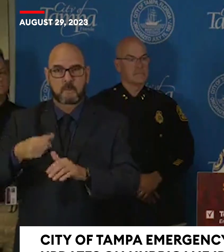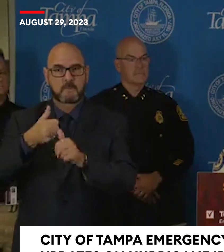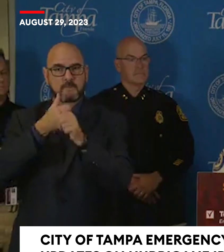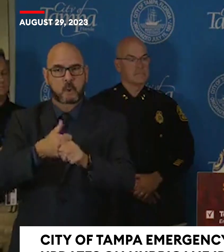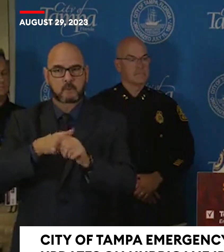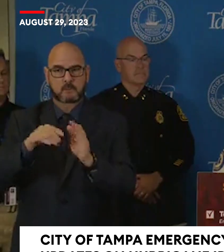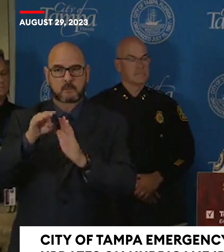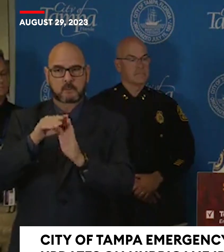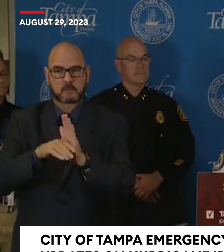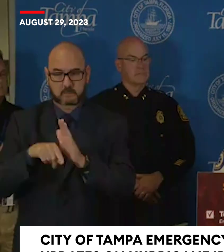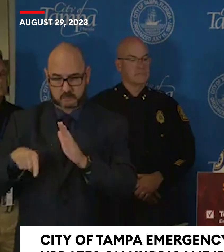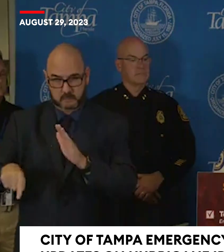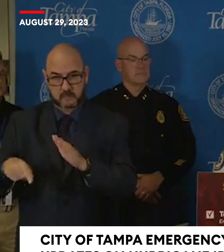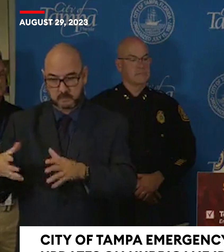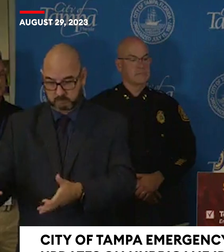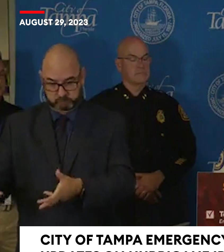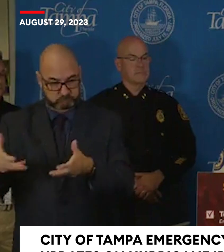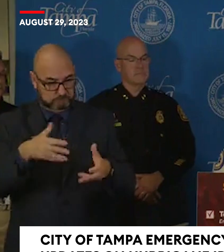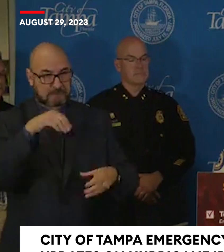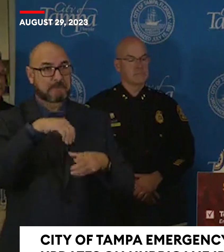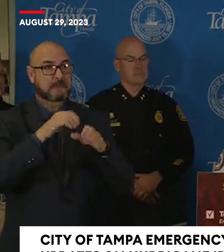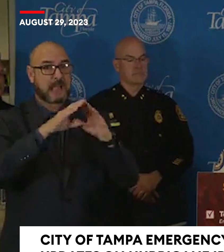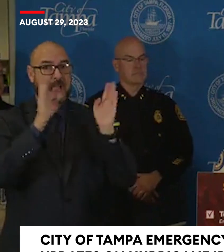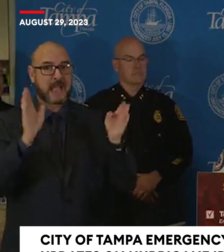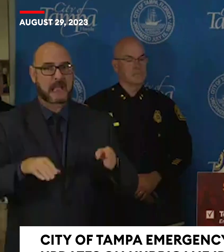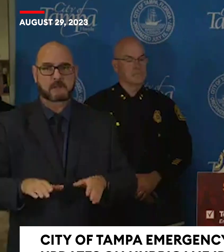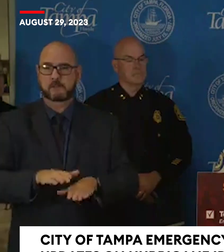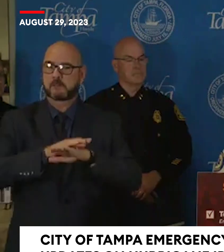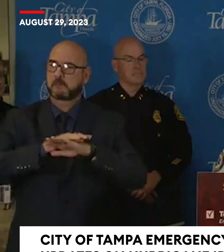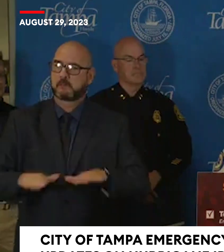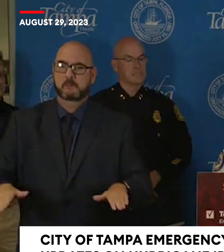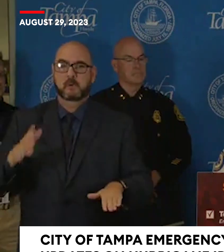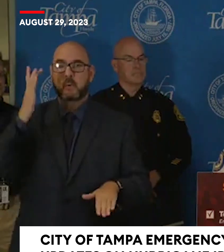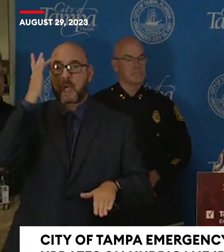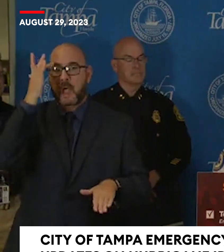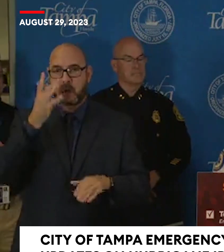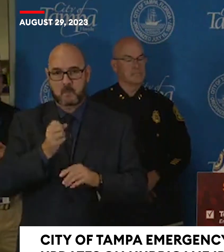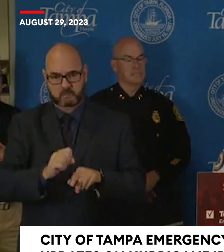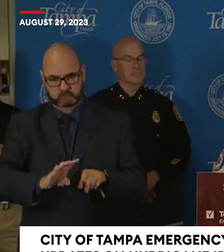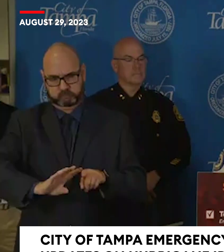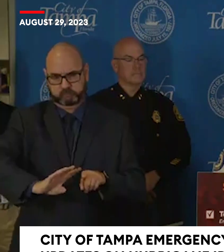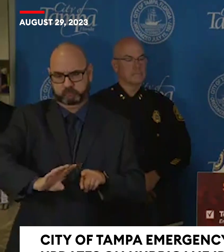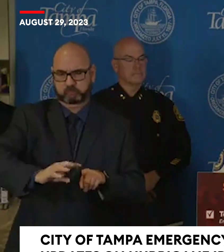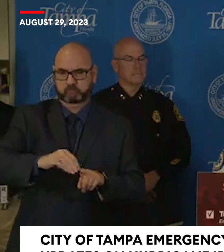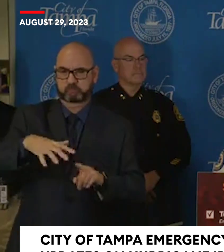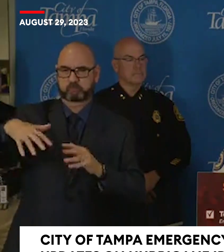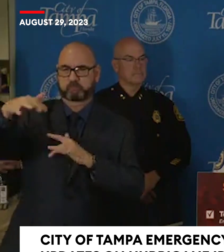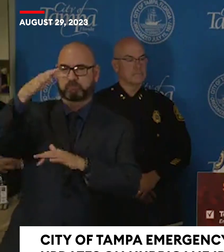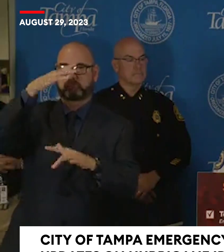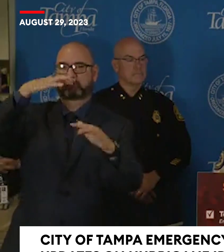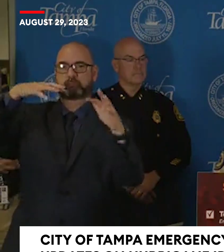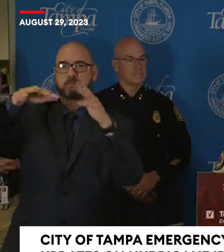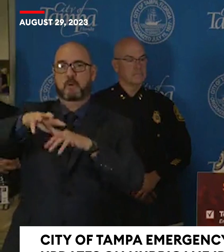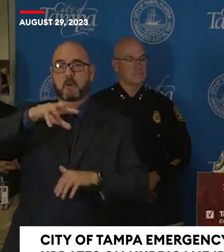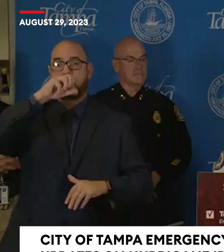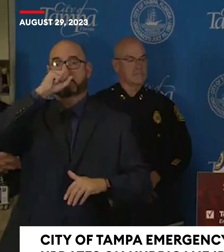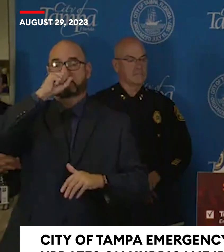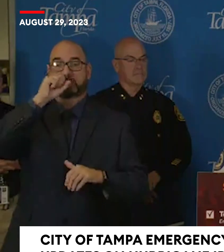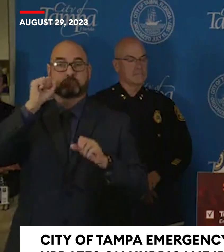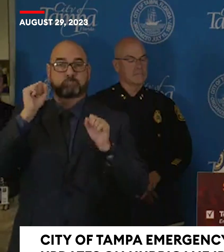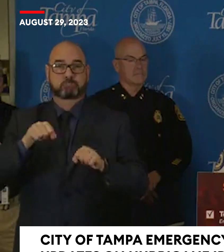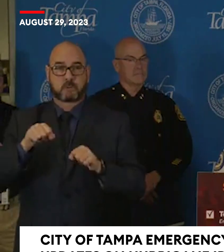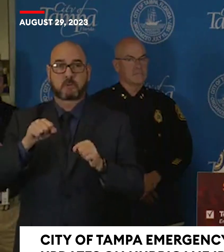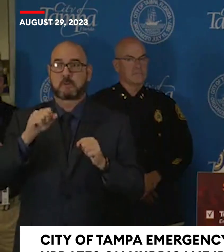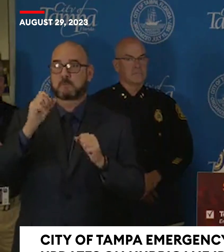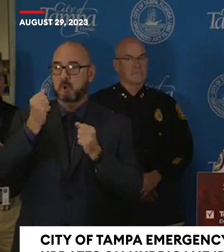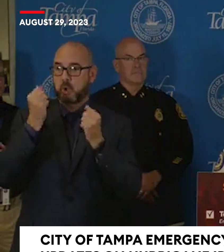generator inside the home due to carbon monoxide. Make sure that it is outside. Once again, we are here to assist you, but